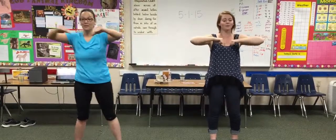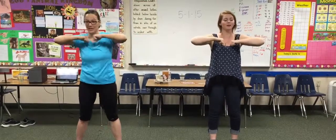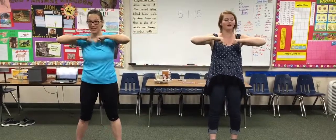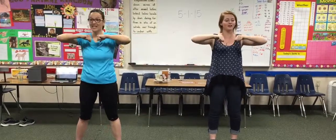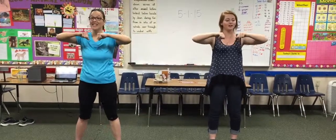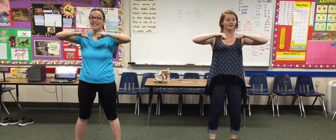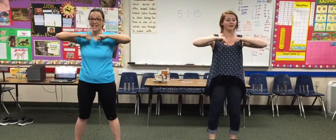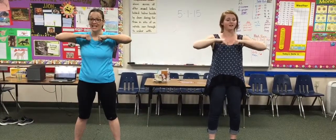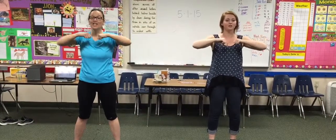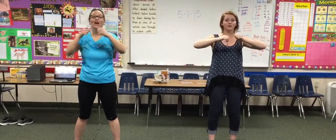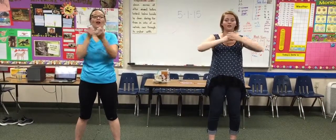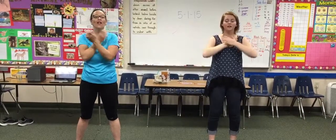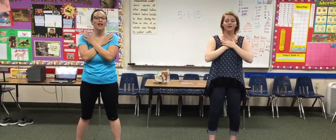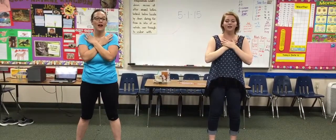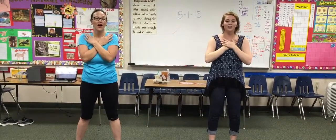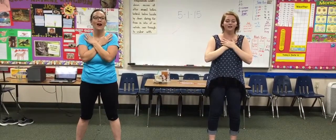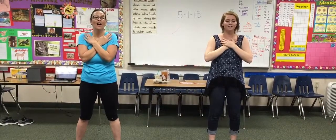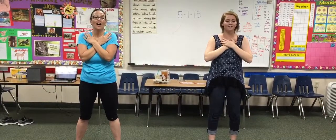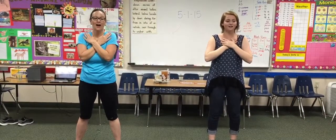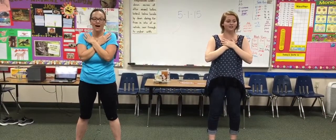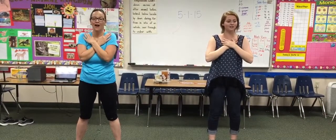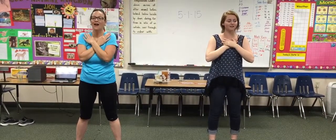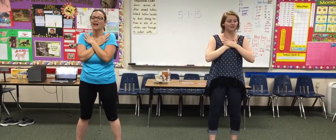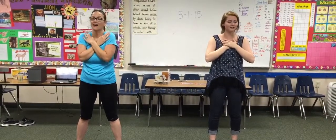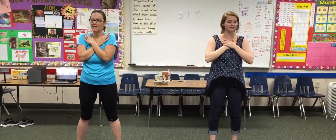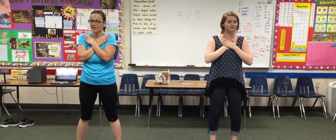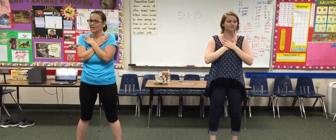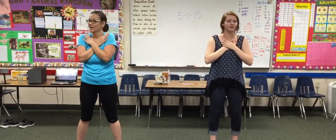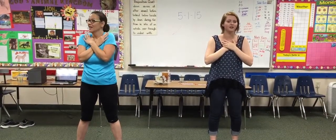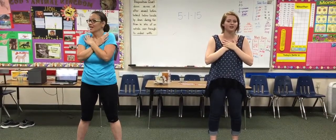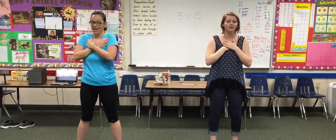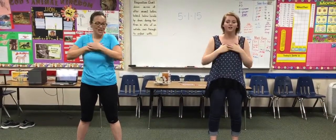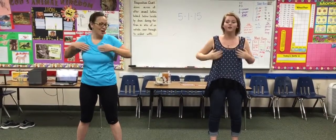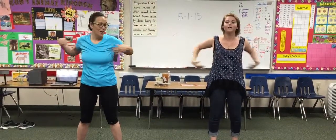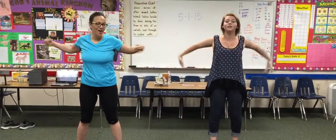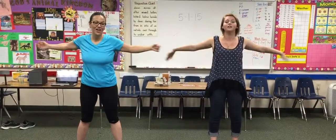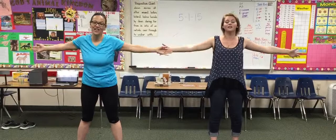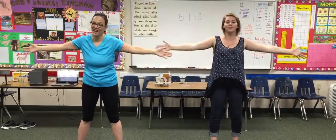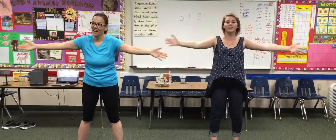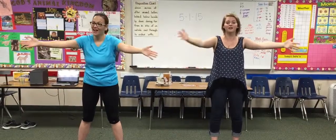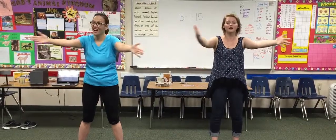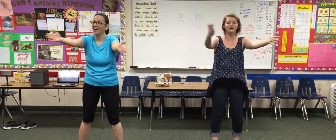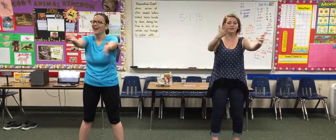me Your love, your love